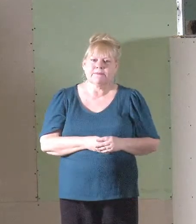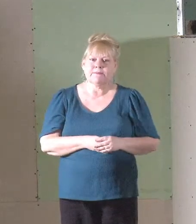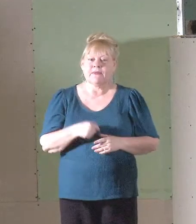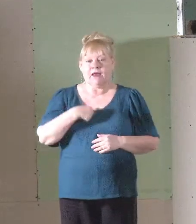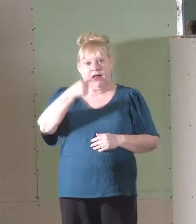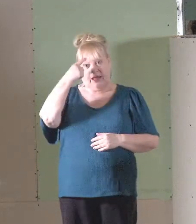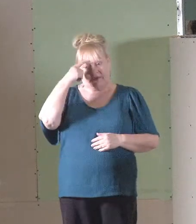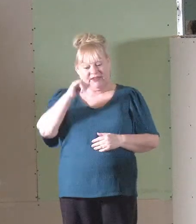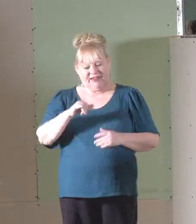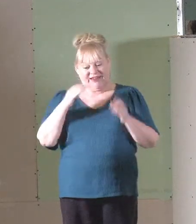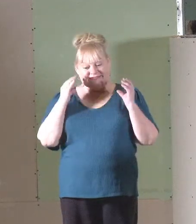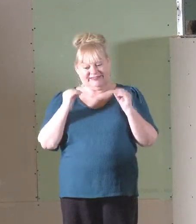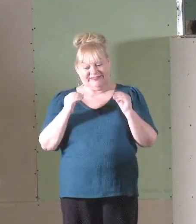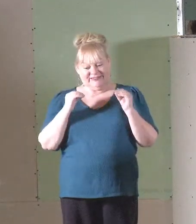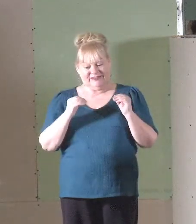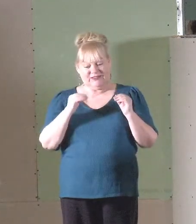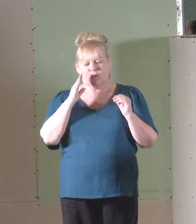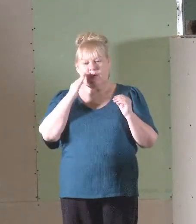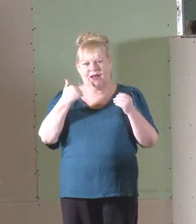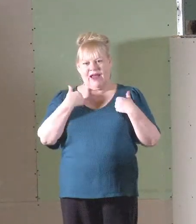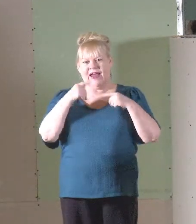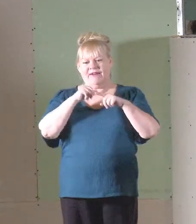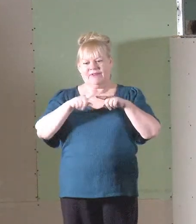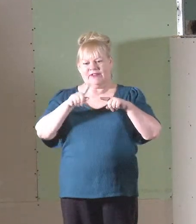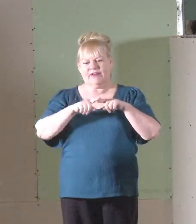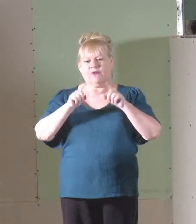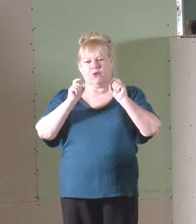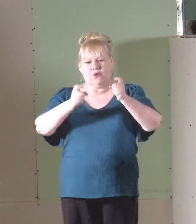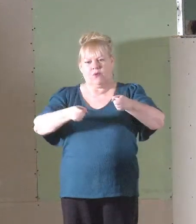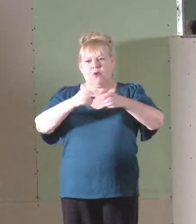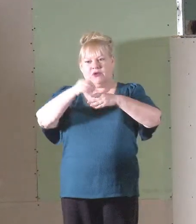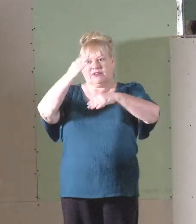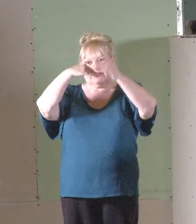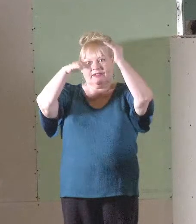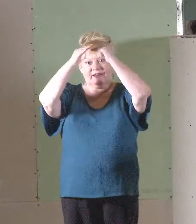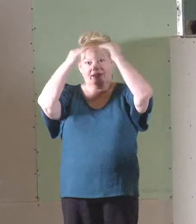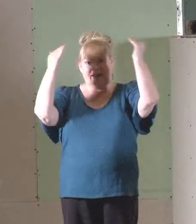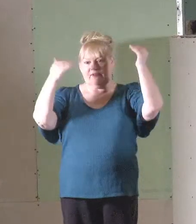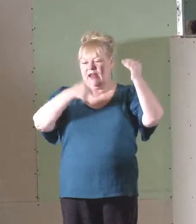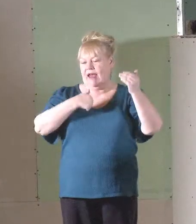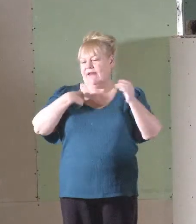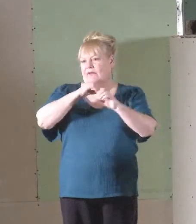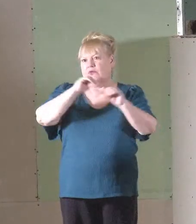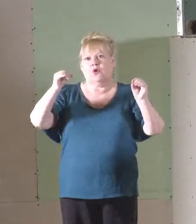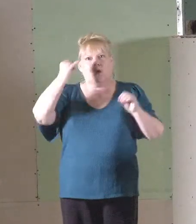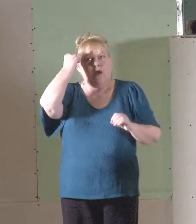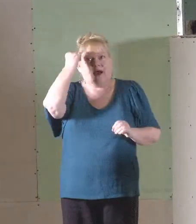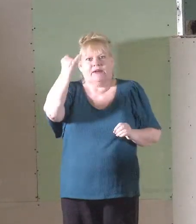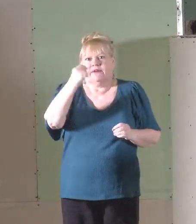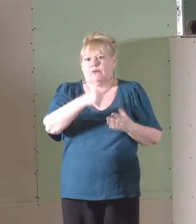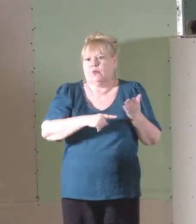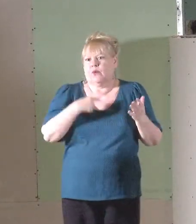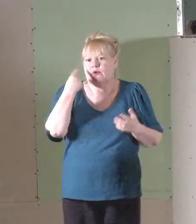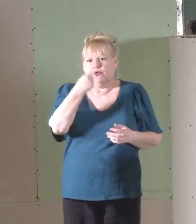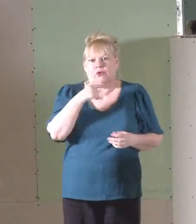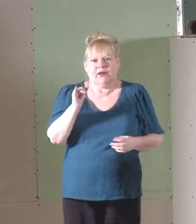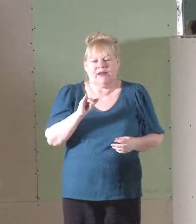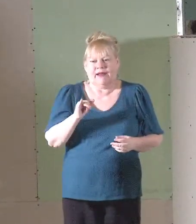I think it's teaching that there are going to be degrees of reward in heaven, and I have no idea what that's going to look like.